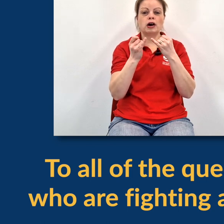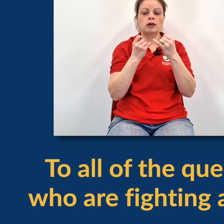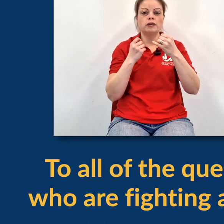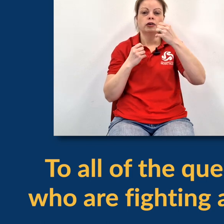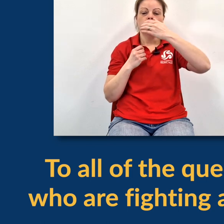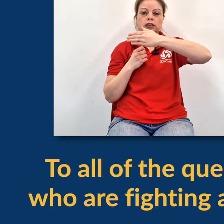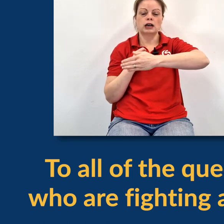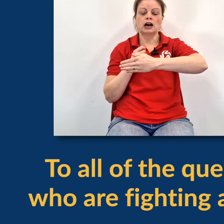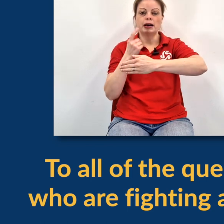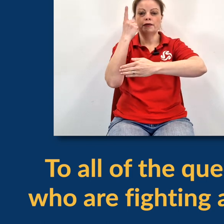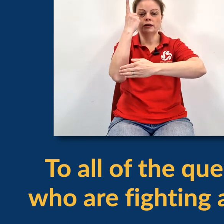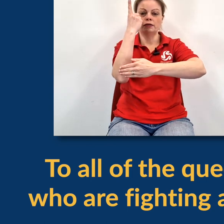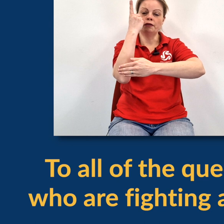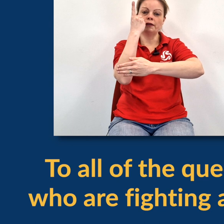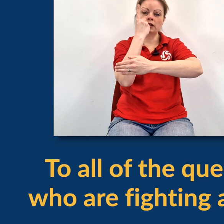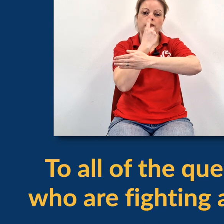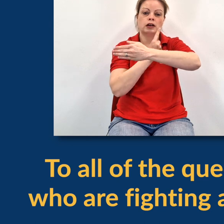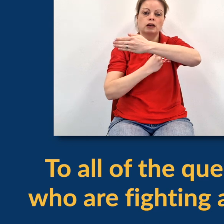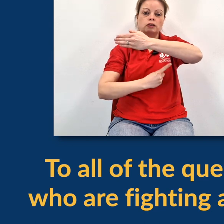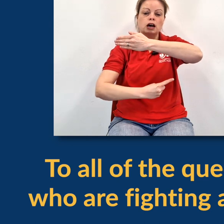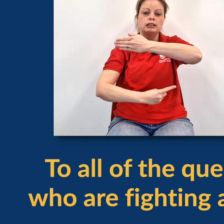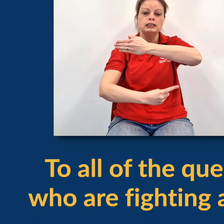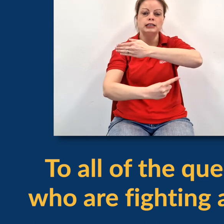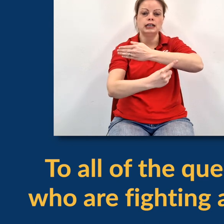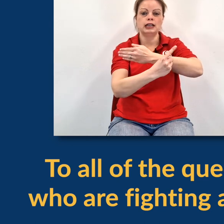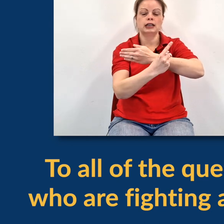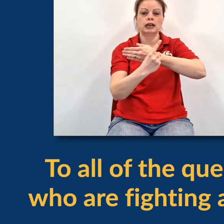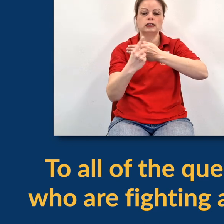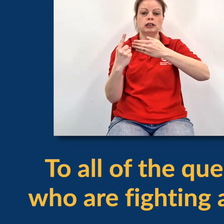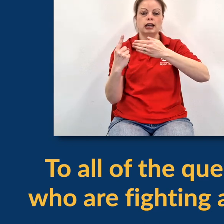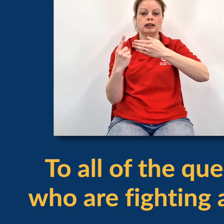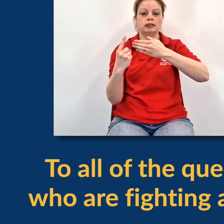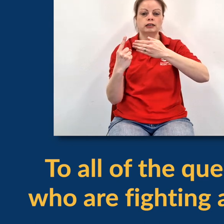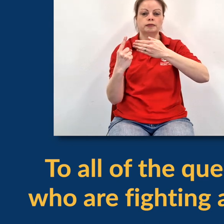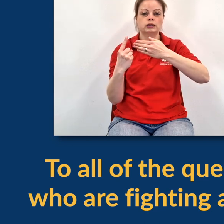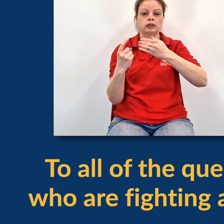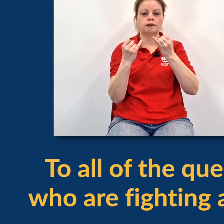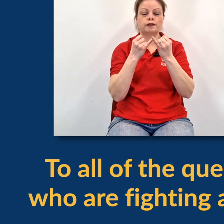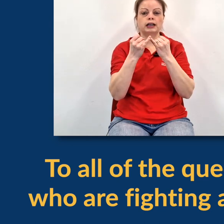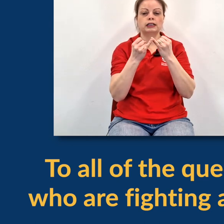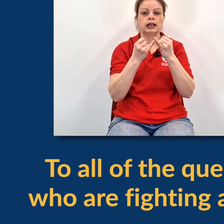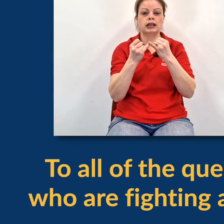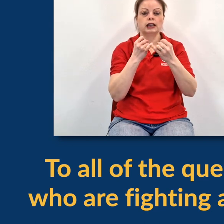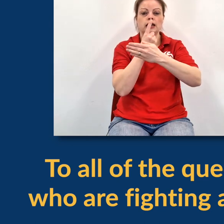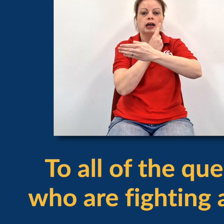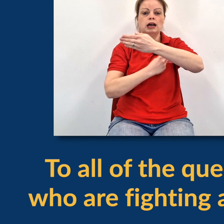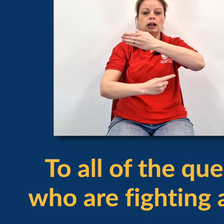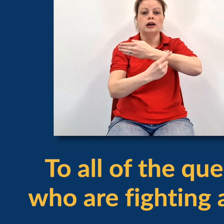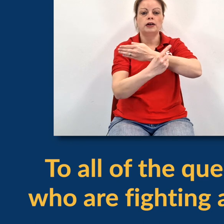do alone, which is an arm out in front of you. First finger goes underneath and to the end. So fighting